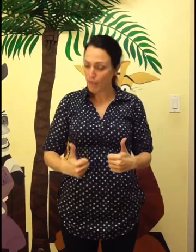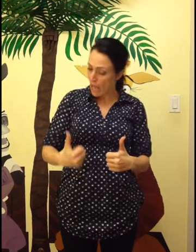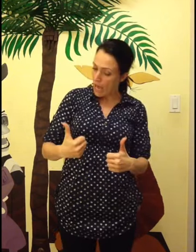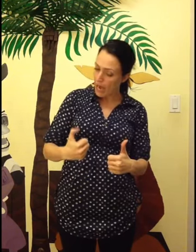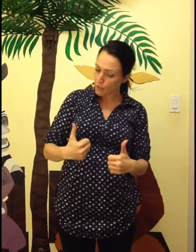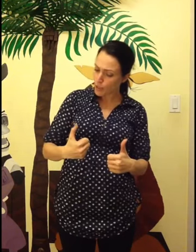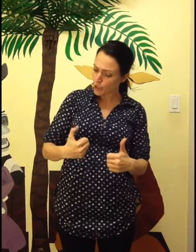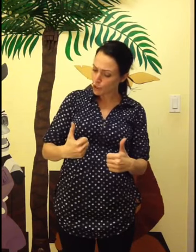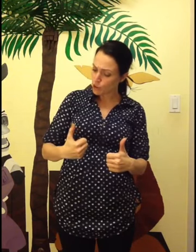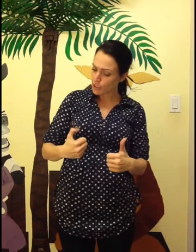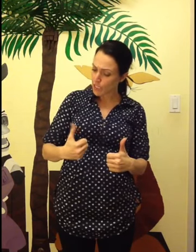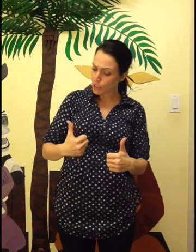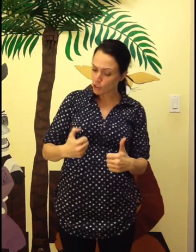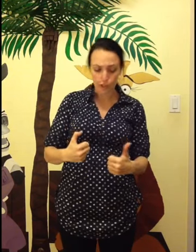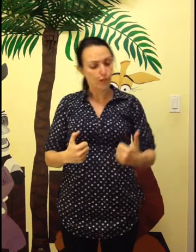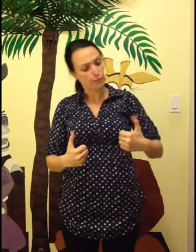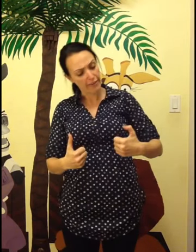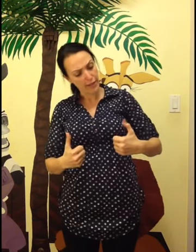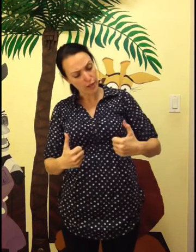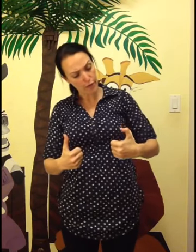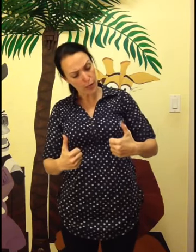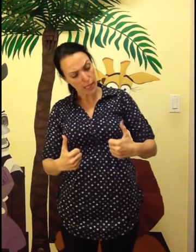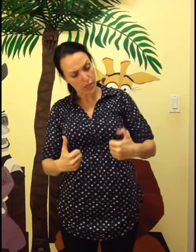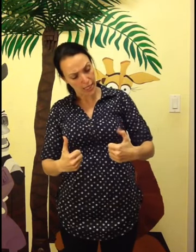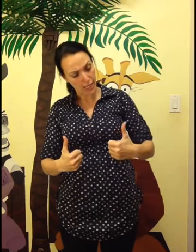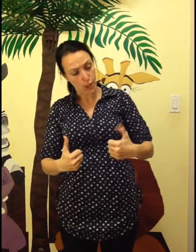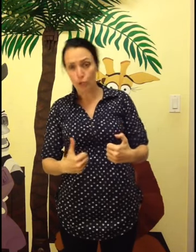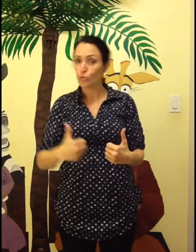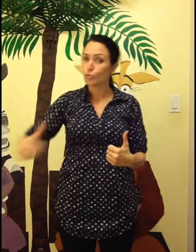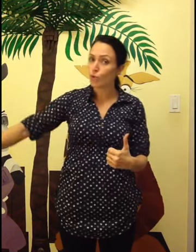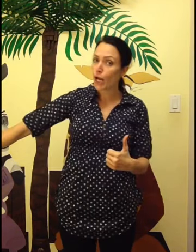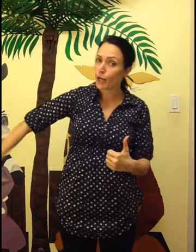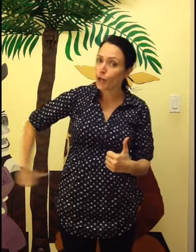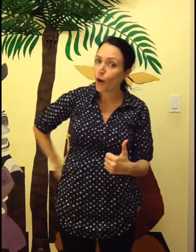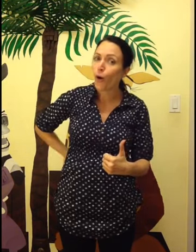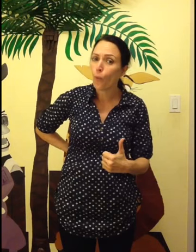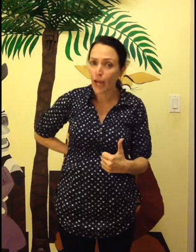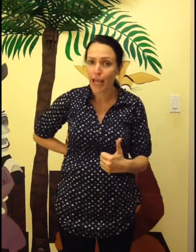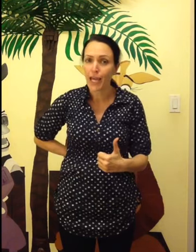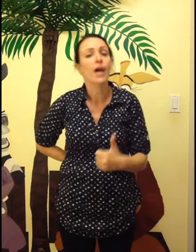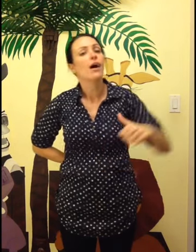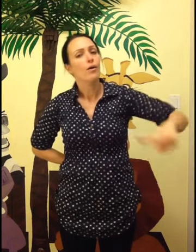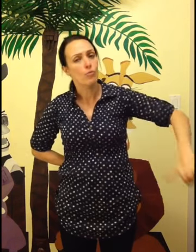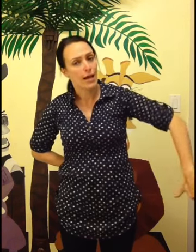how are you today sir very well I thank you run away run